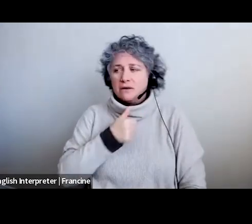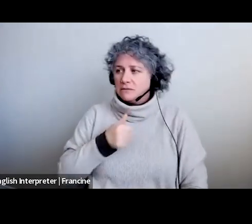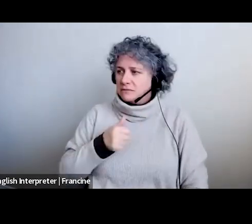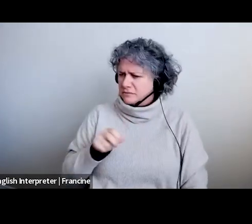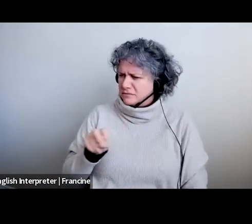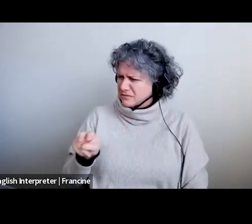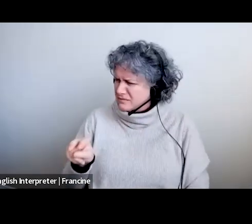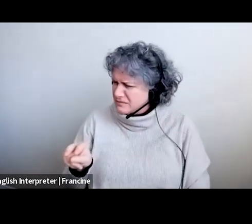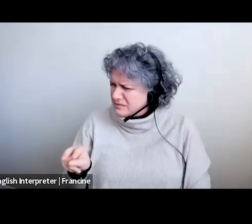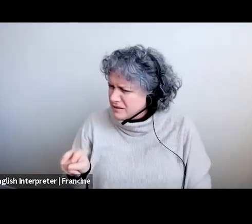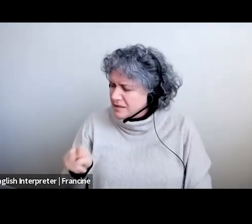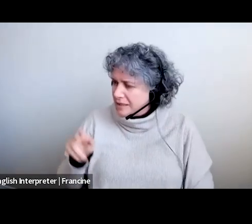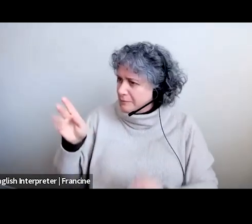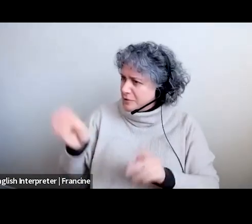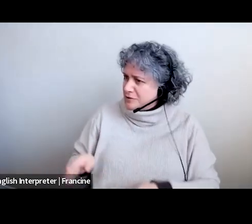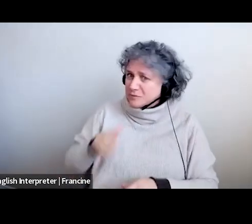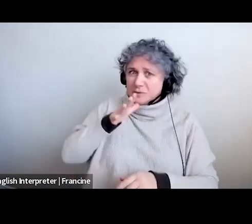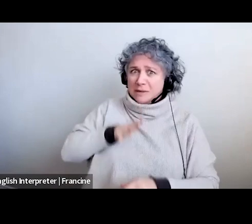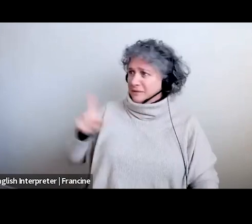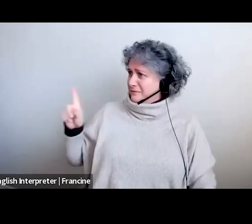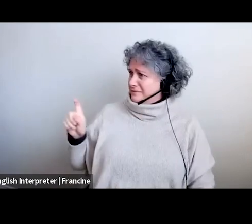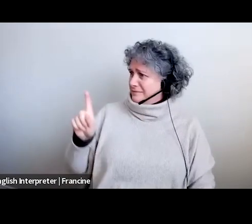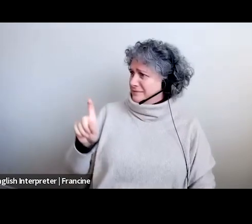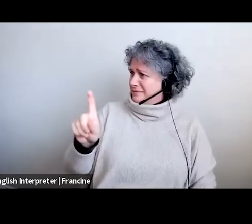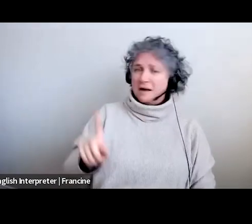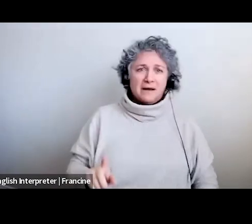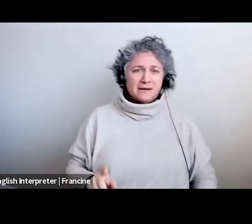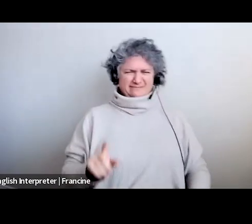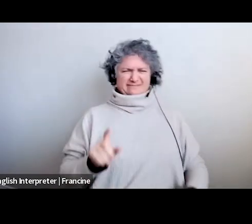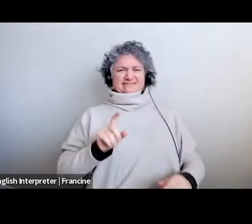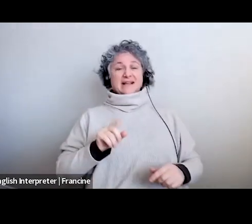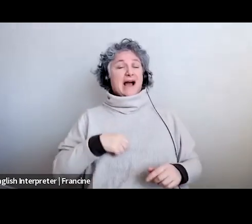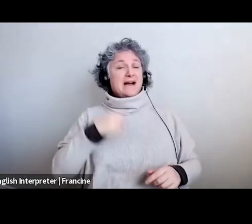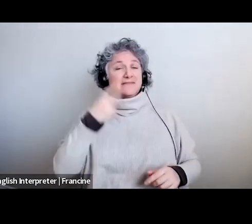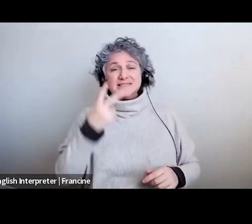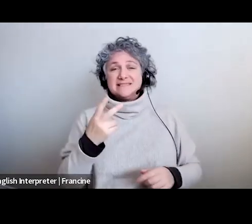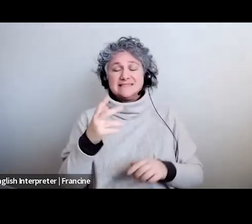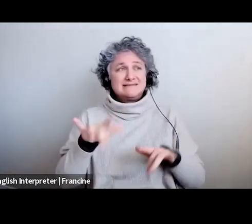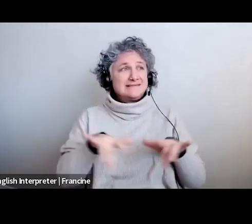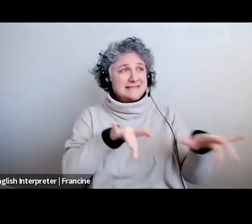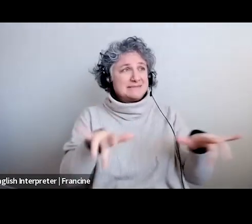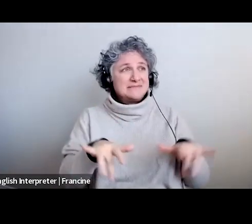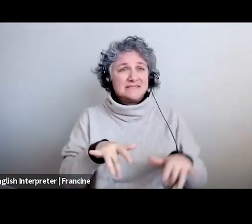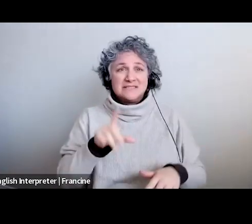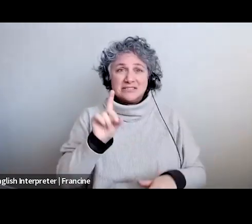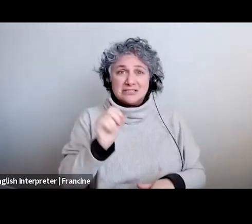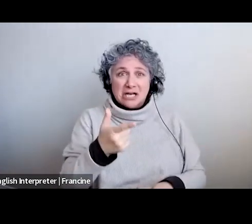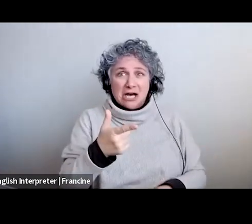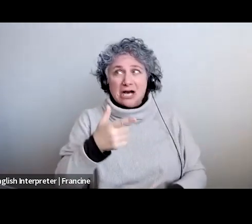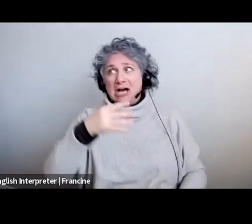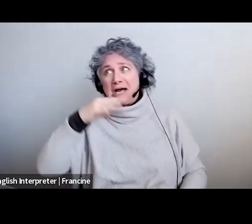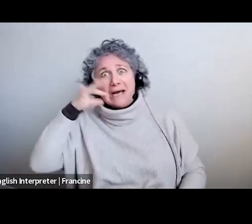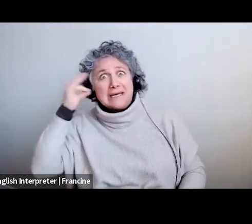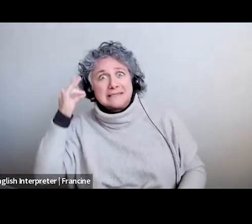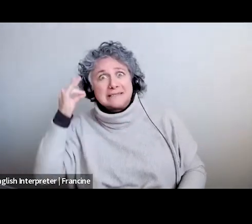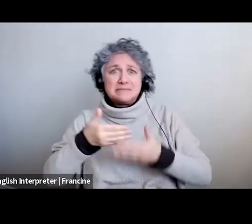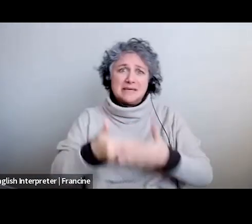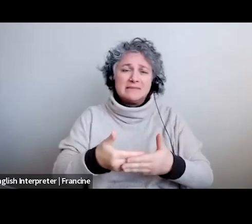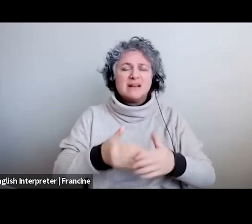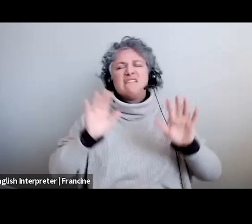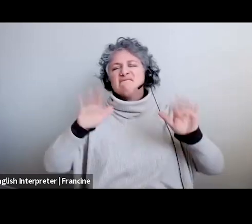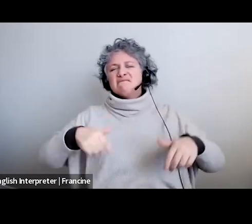i've seen tapes with dogs and cats and babies i think that the world is much more forgiving